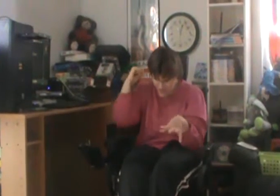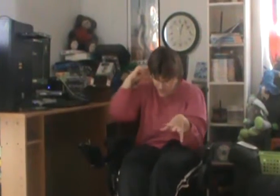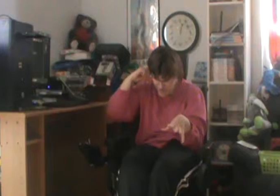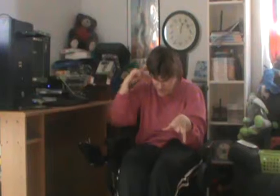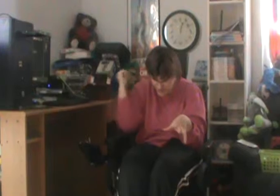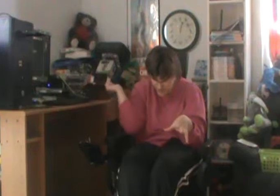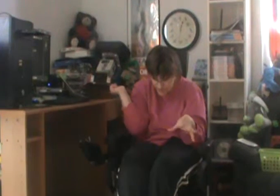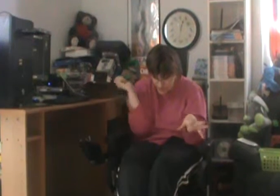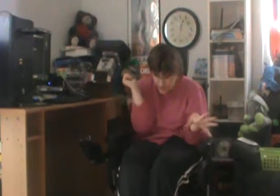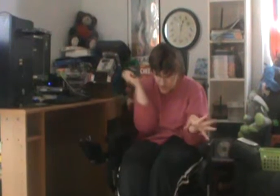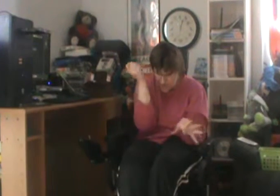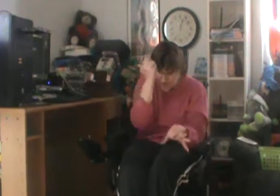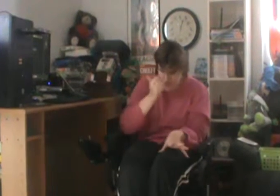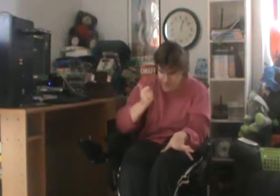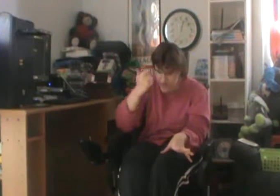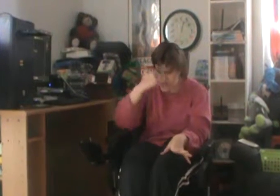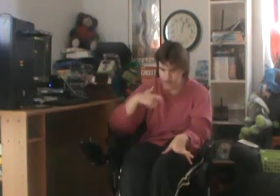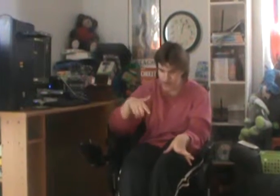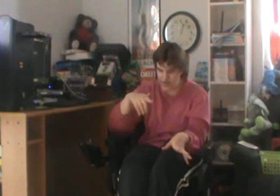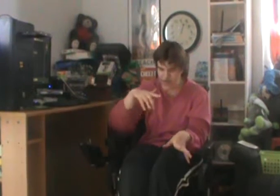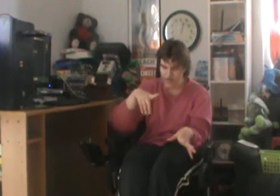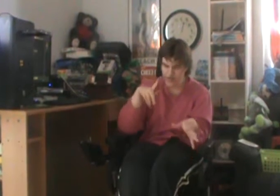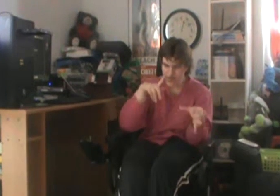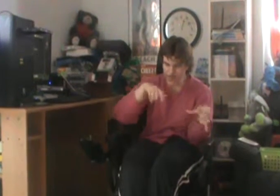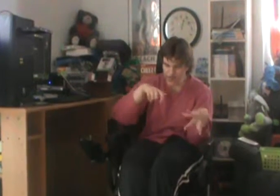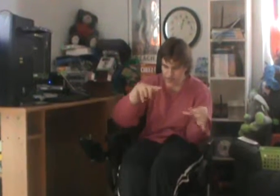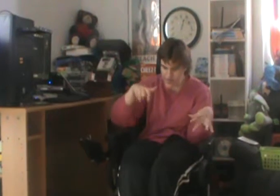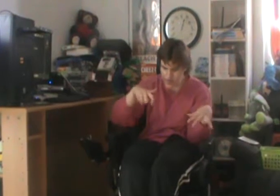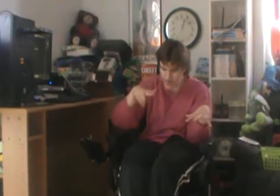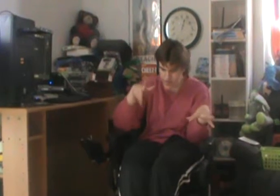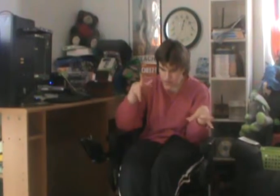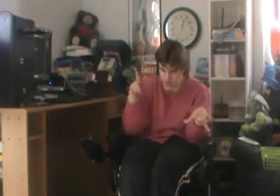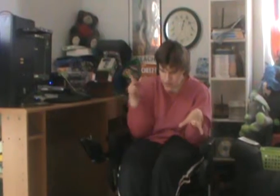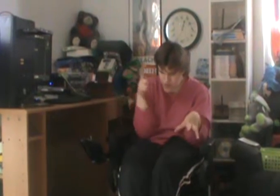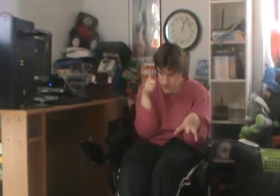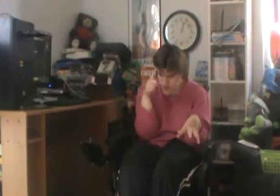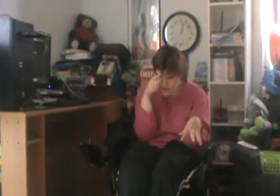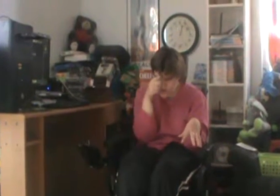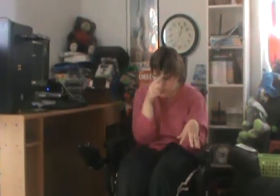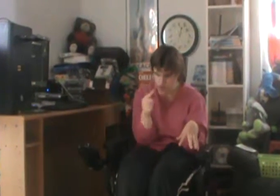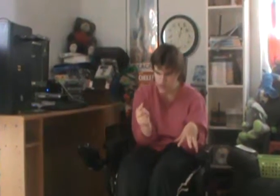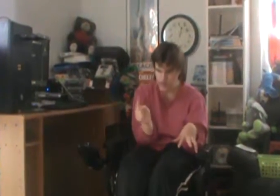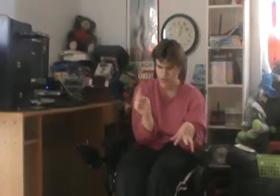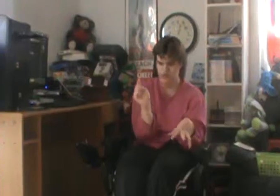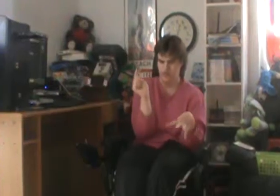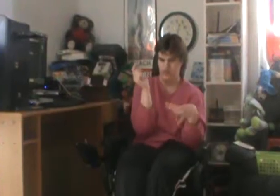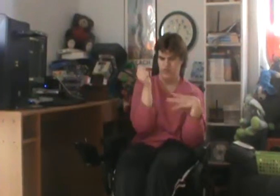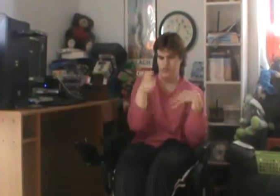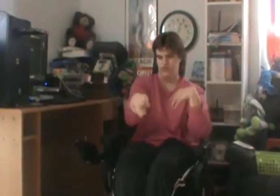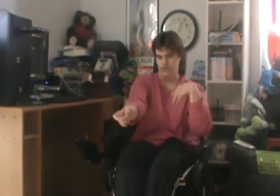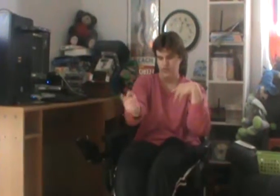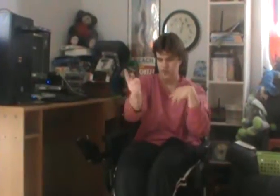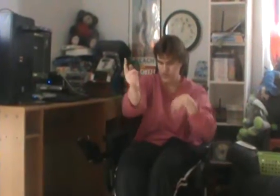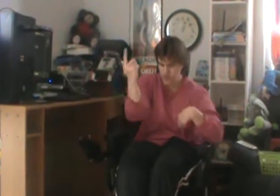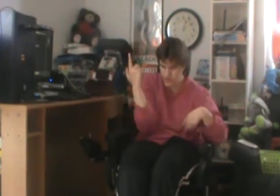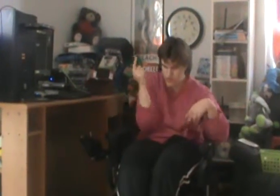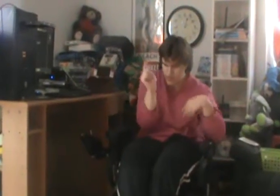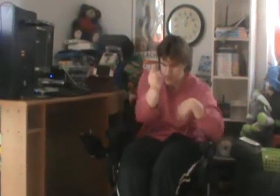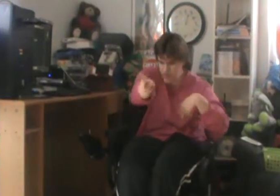I rattled up names like I really didn't know But all along I knew it was